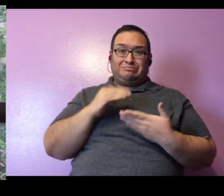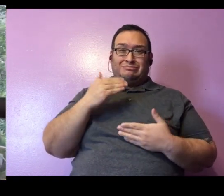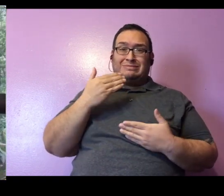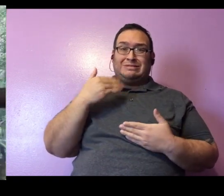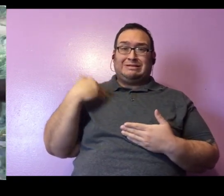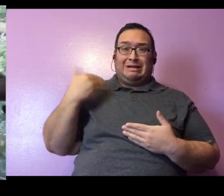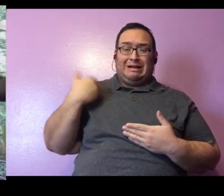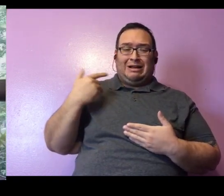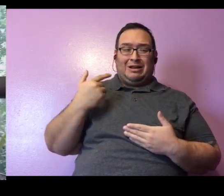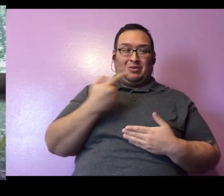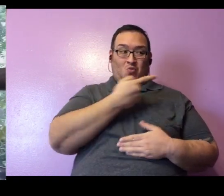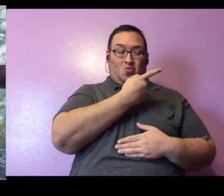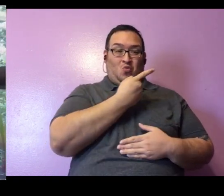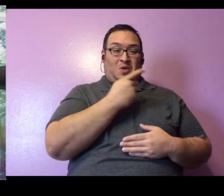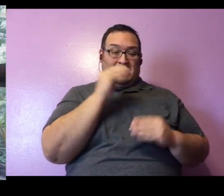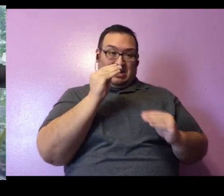were the ones who got to teach her how to climb.